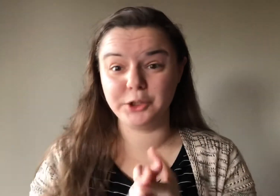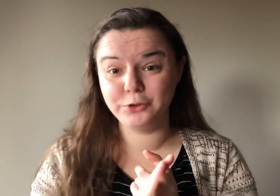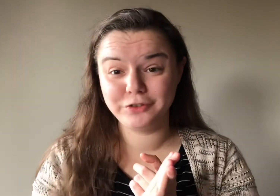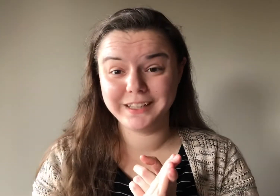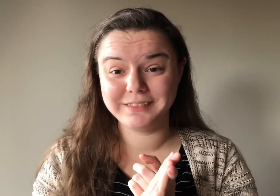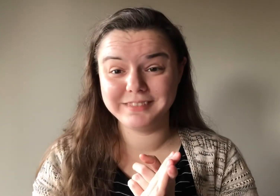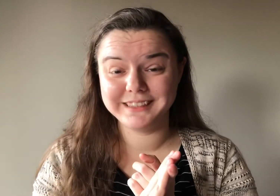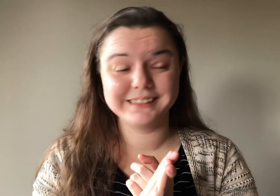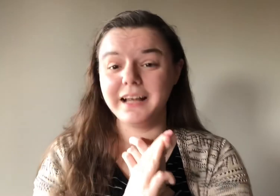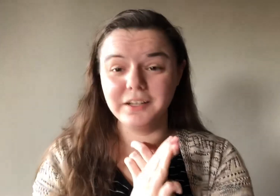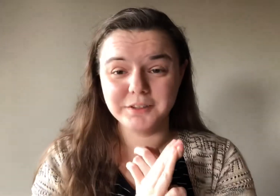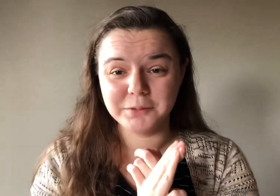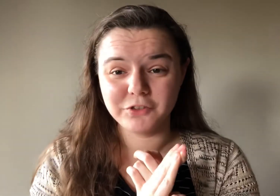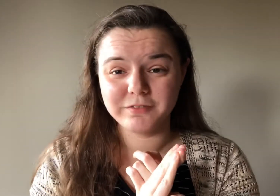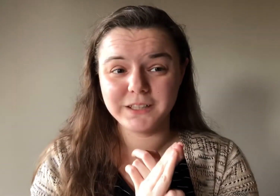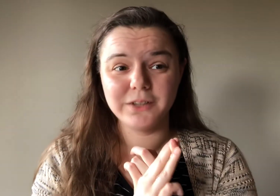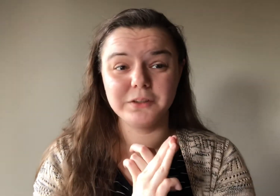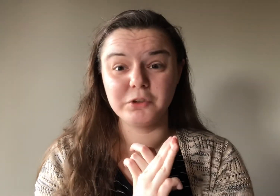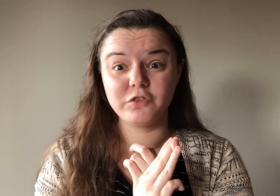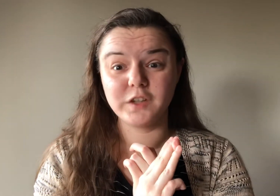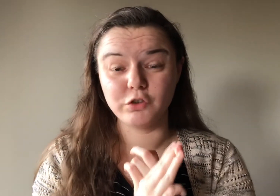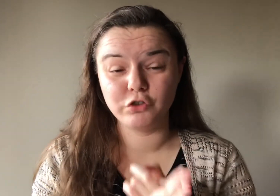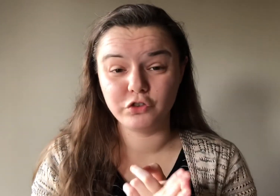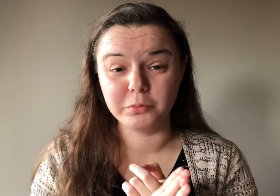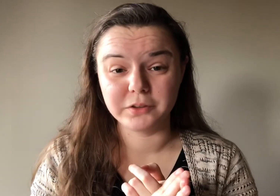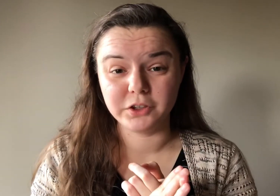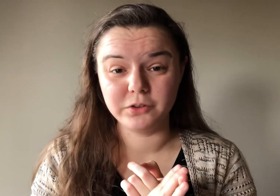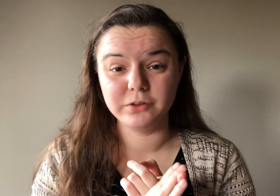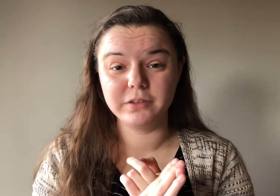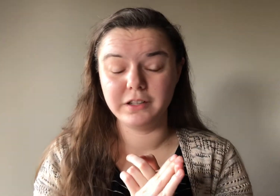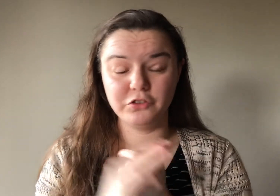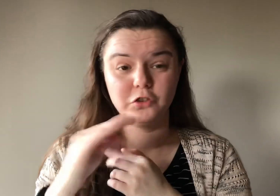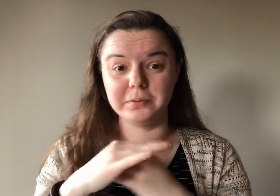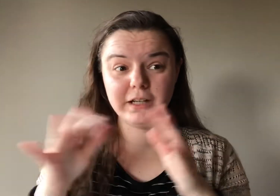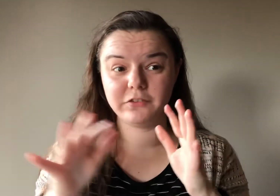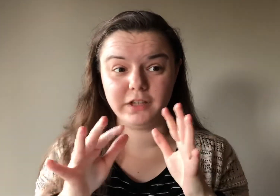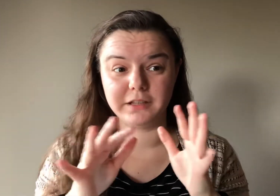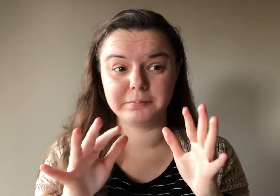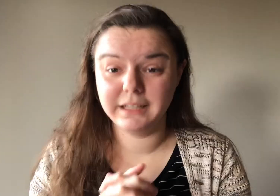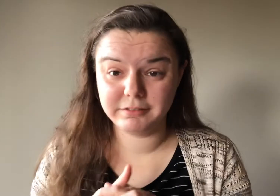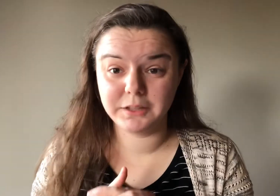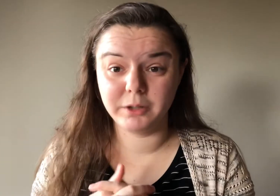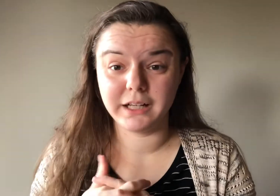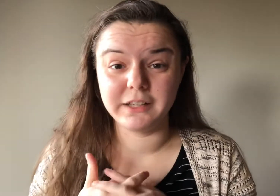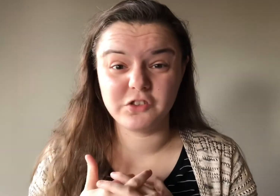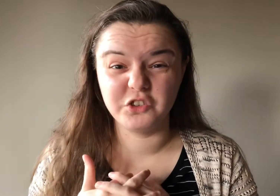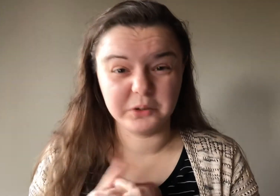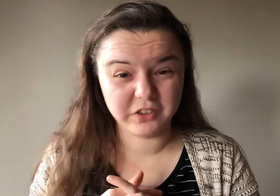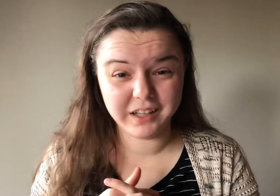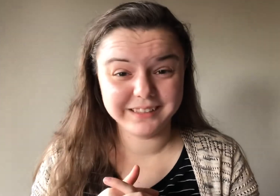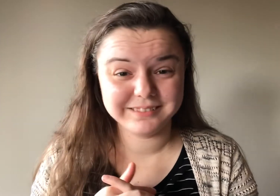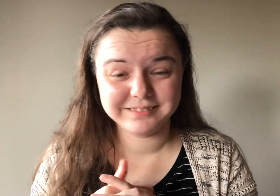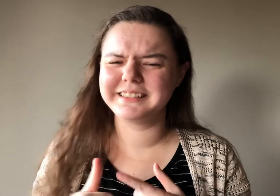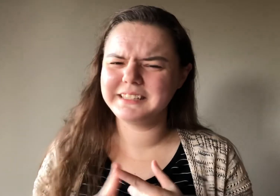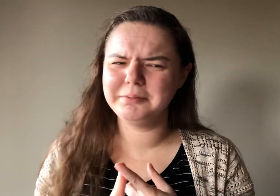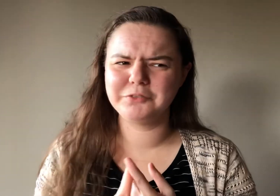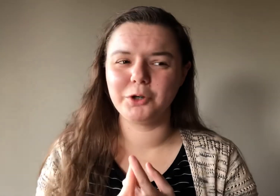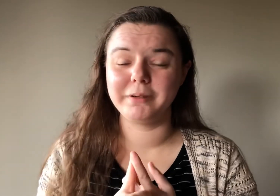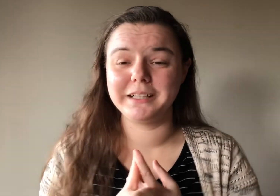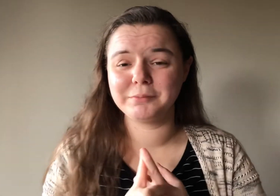huge fan of this. I love the music video. The music video is super cute and super aesthetic. Definitely one I listen to a ton. Next up is More Random